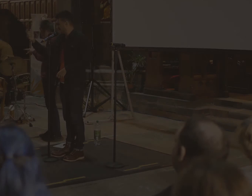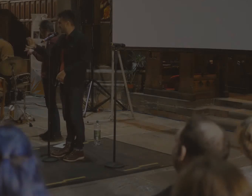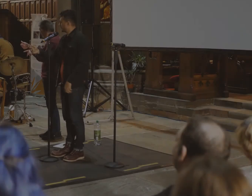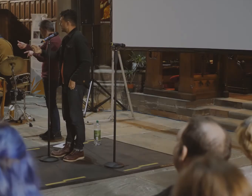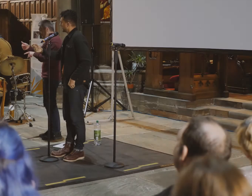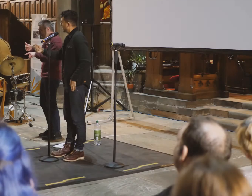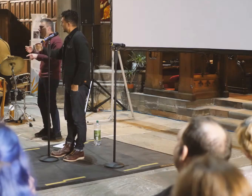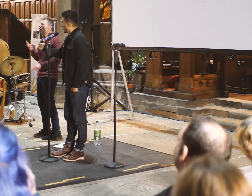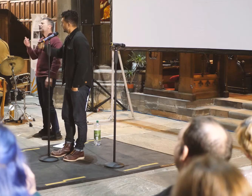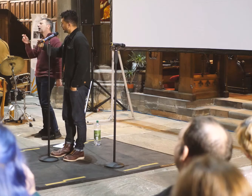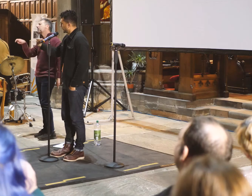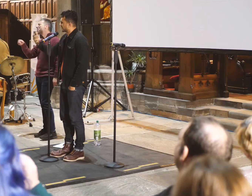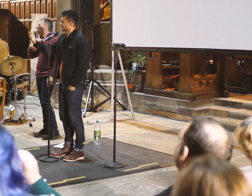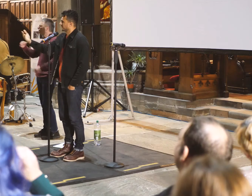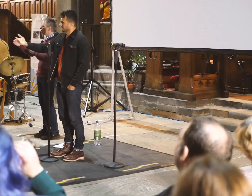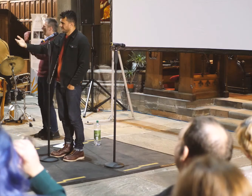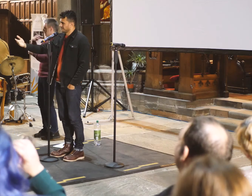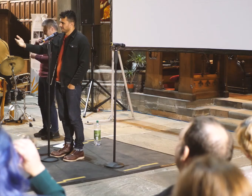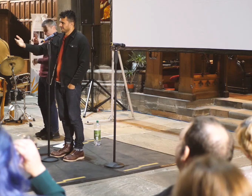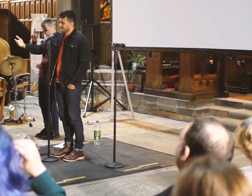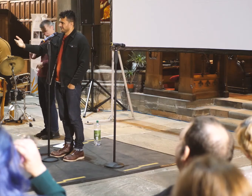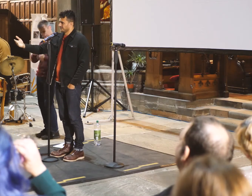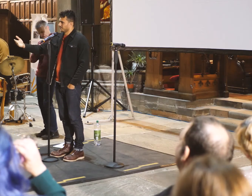Some people would deny that I'm Jamaican.